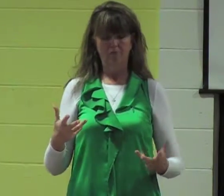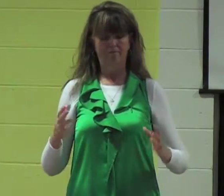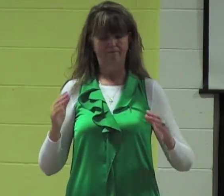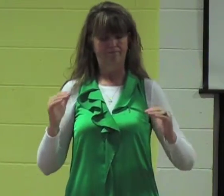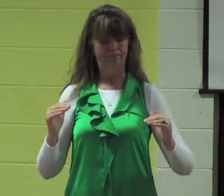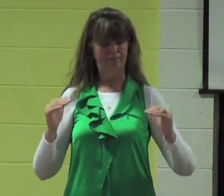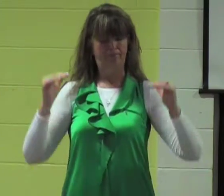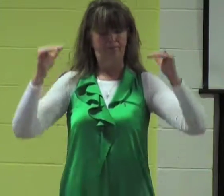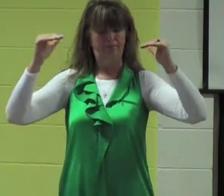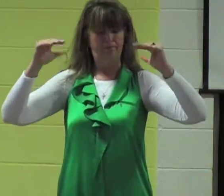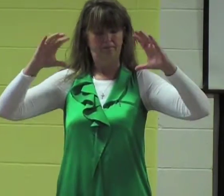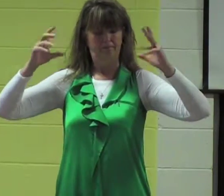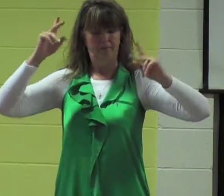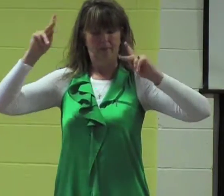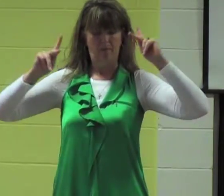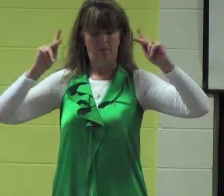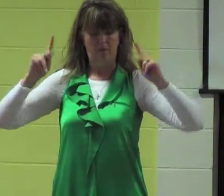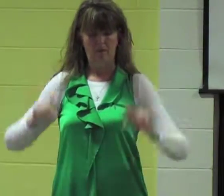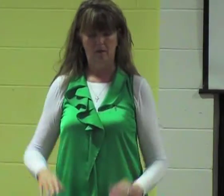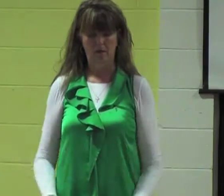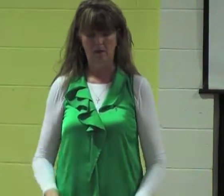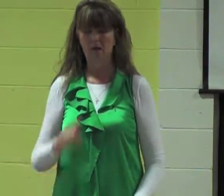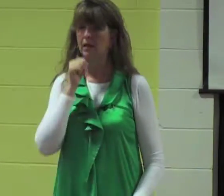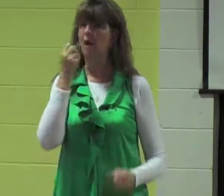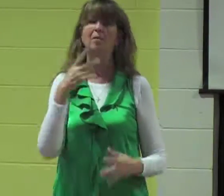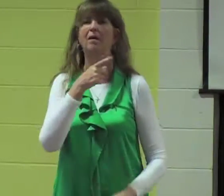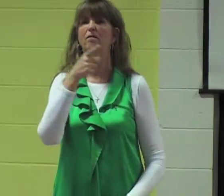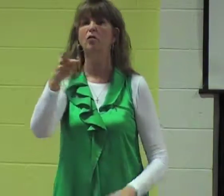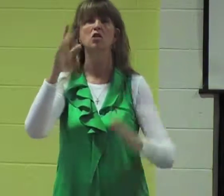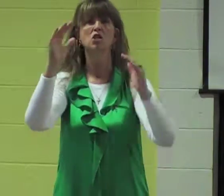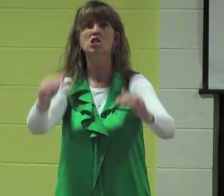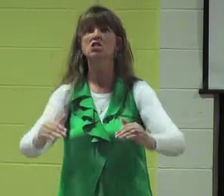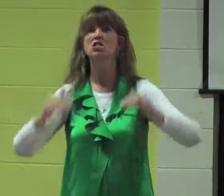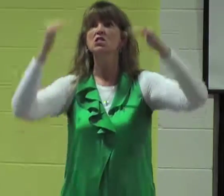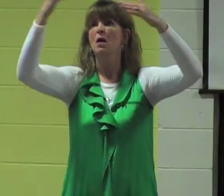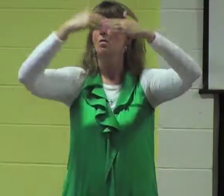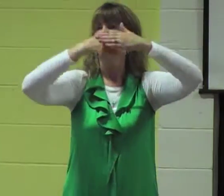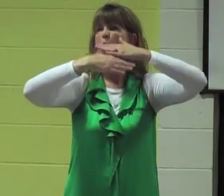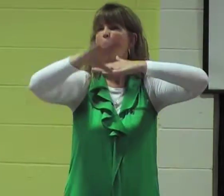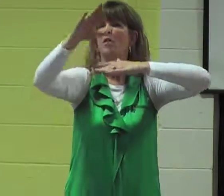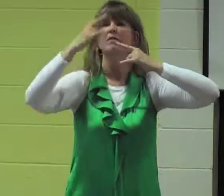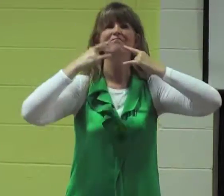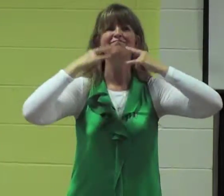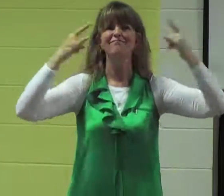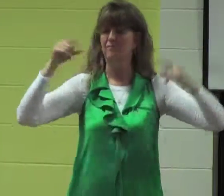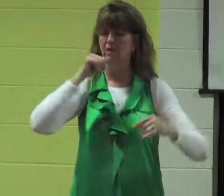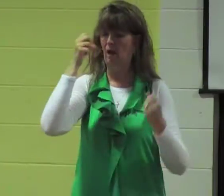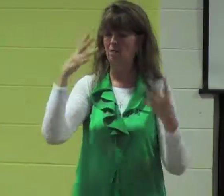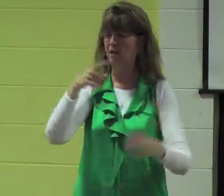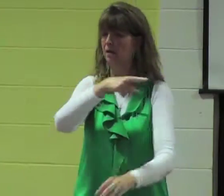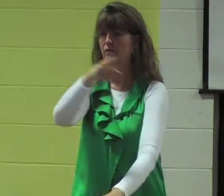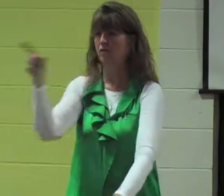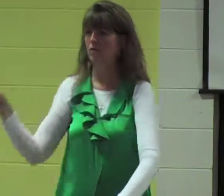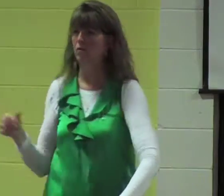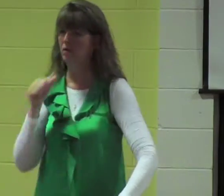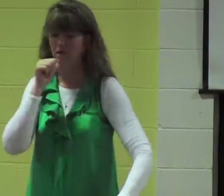not many of you were influential and not many of you were born of normal birth